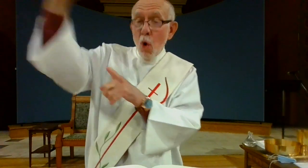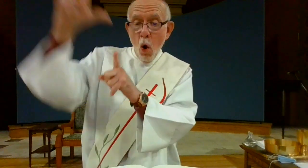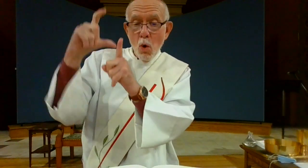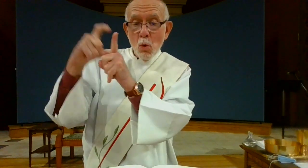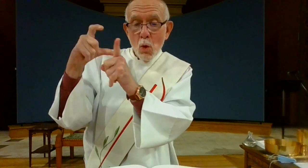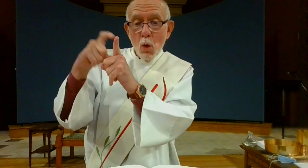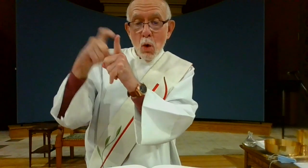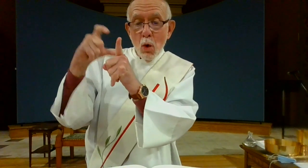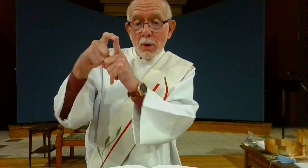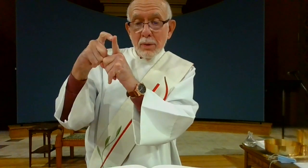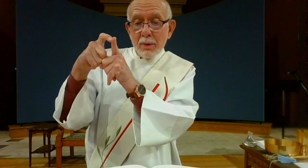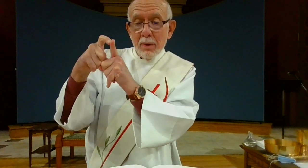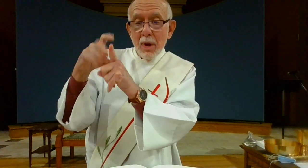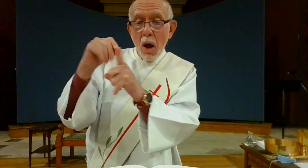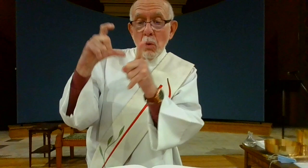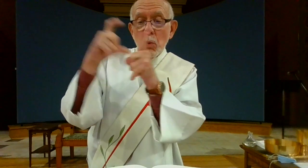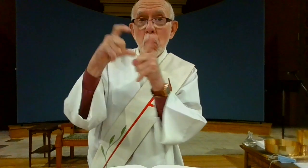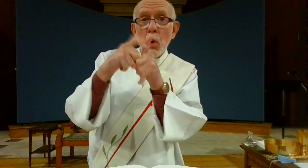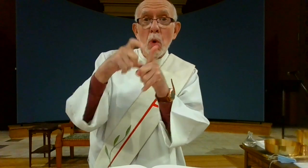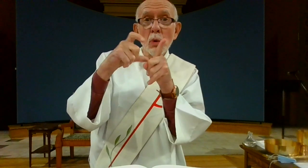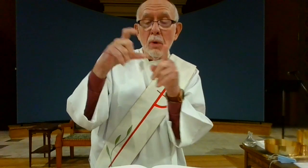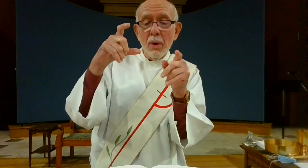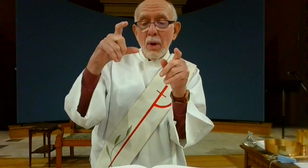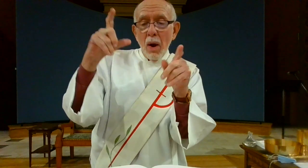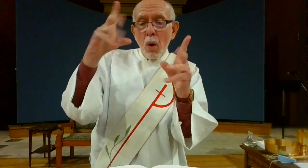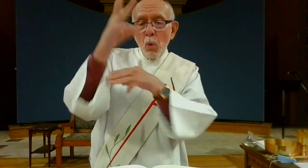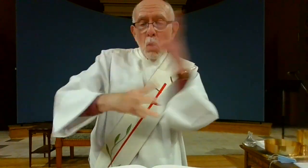I gave them your word and the world